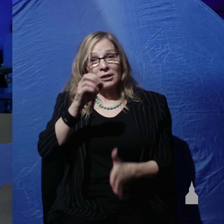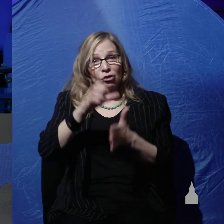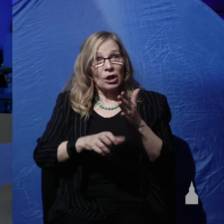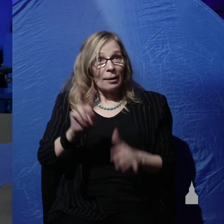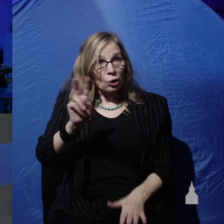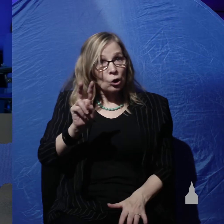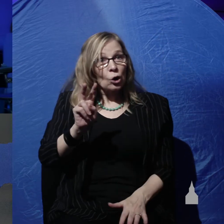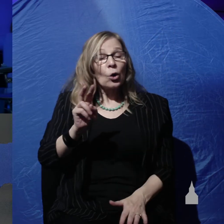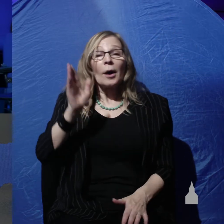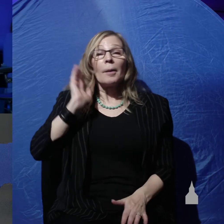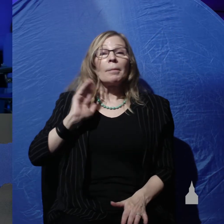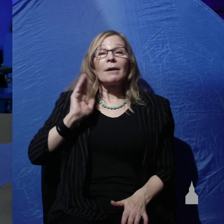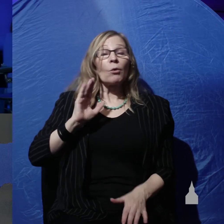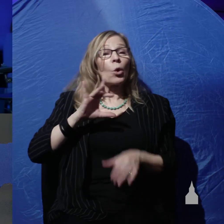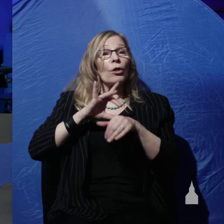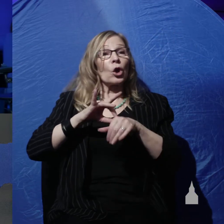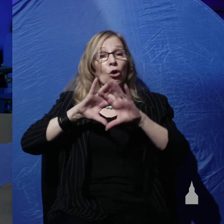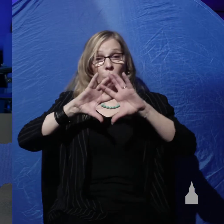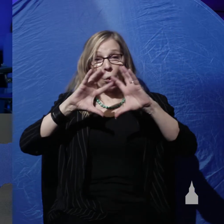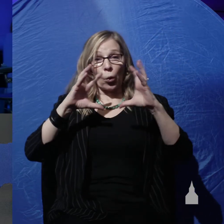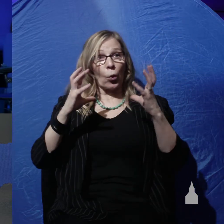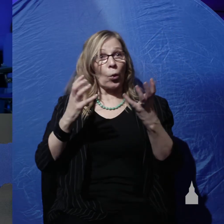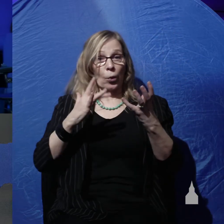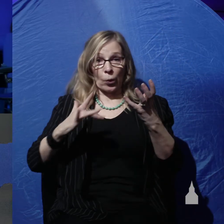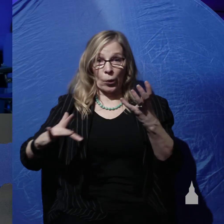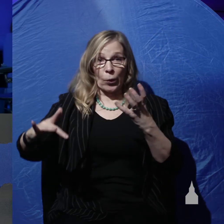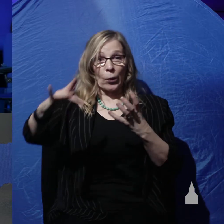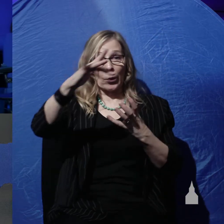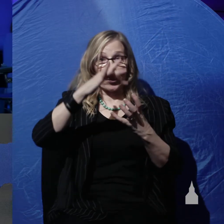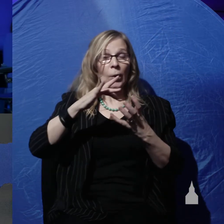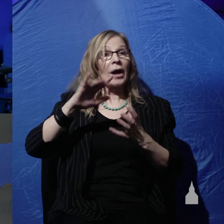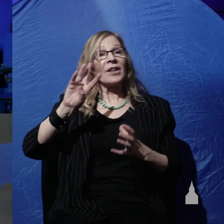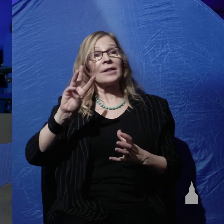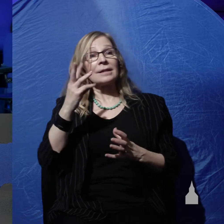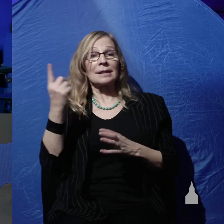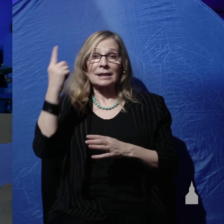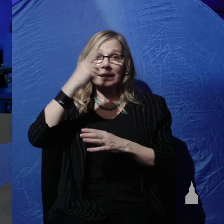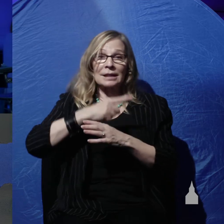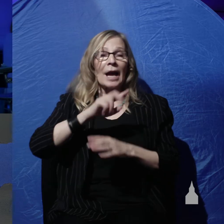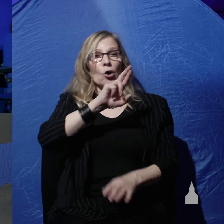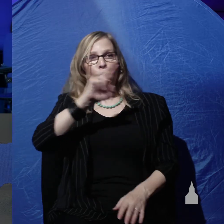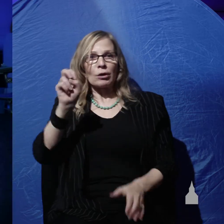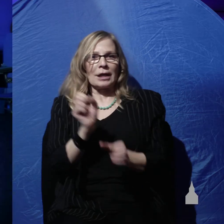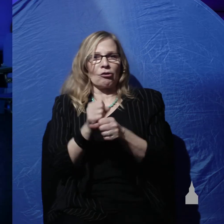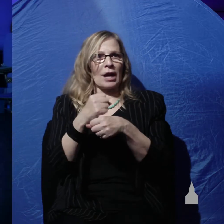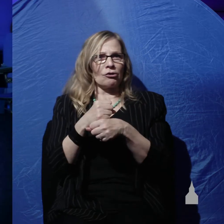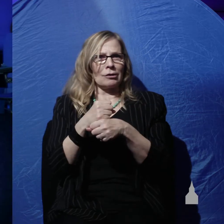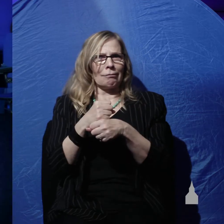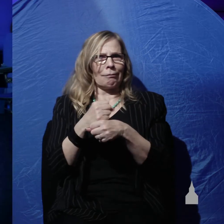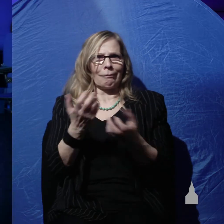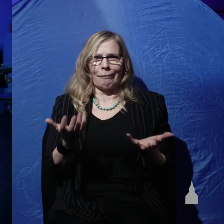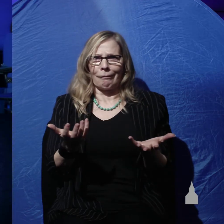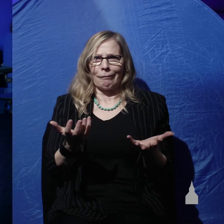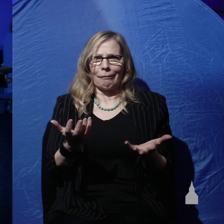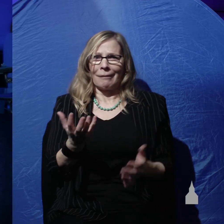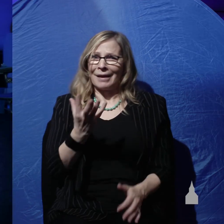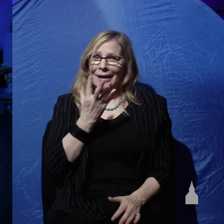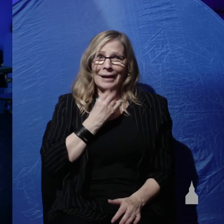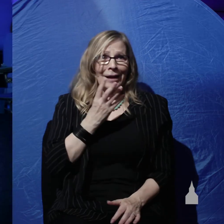void and you have six days of recreation. But the Hebrew doesn't allow for a gap in